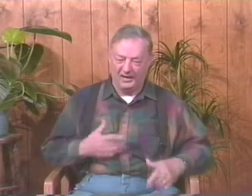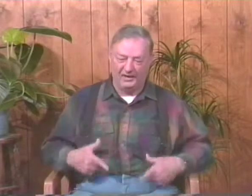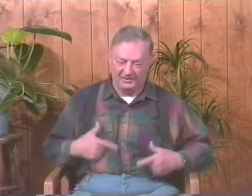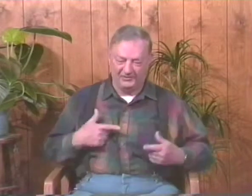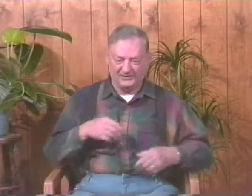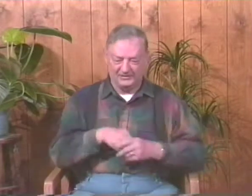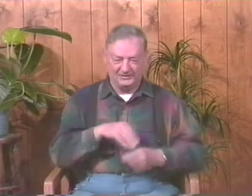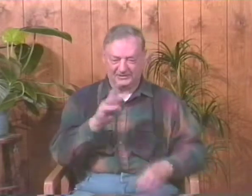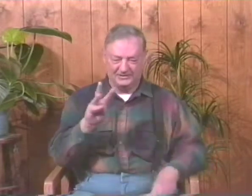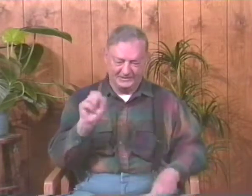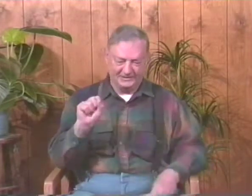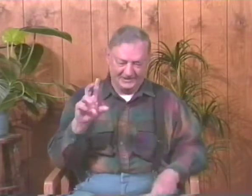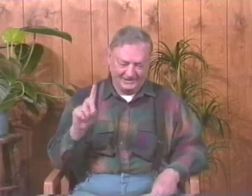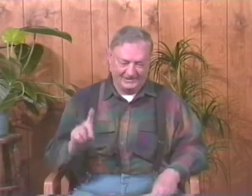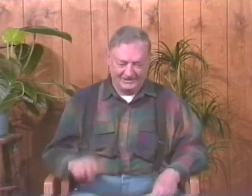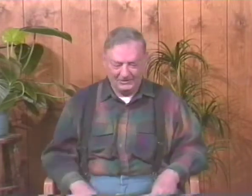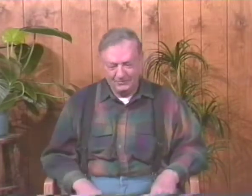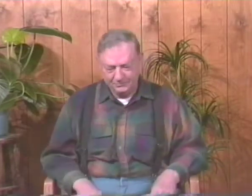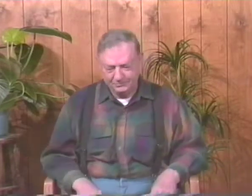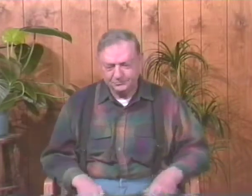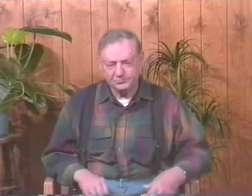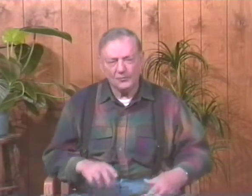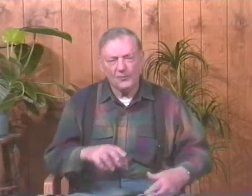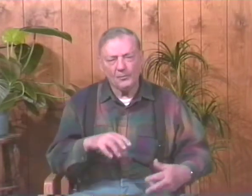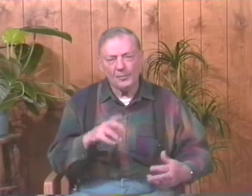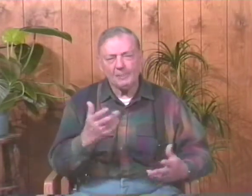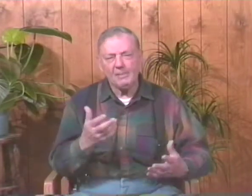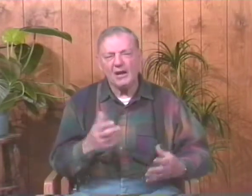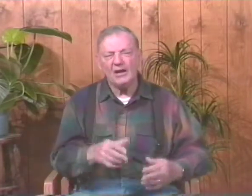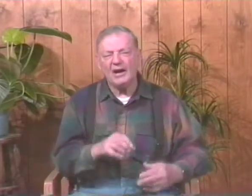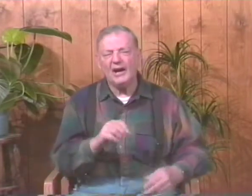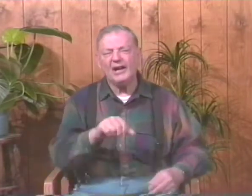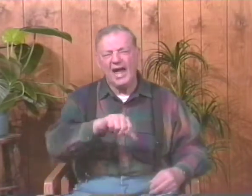And that's just some amusing parts of my life at Washington School for the Deaf.